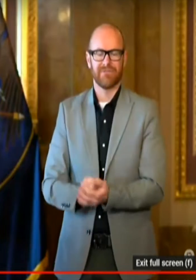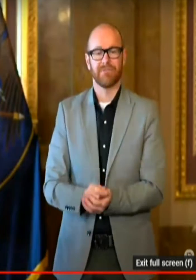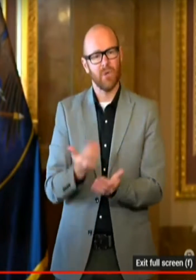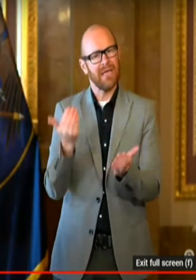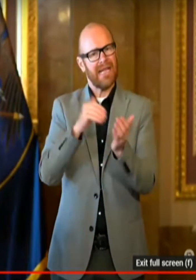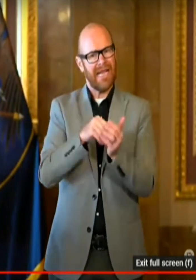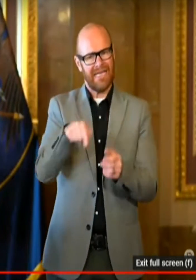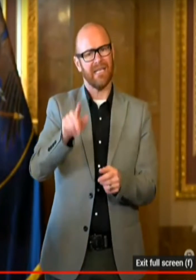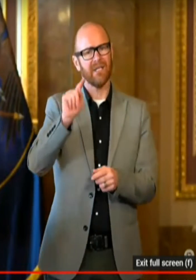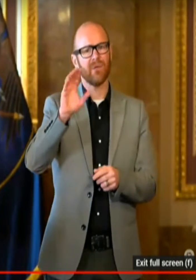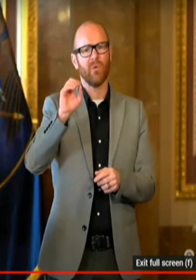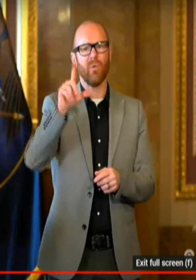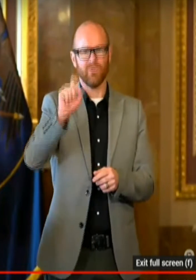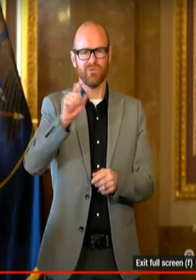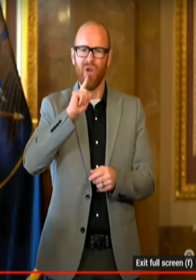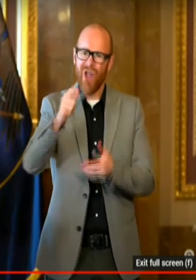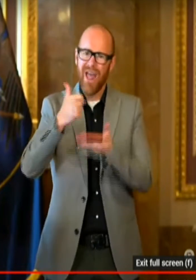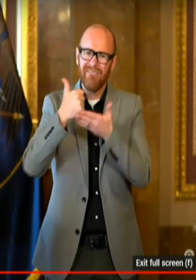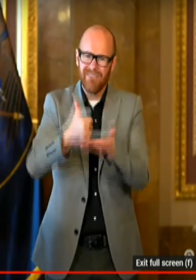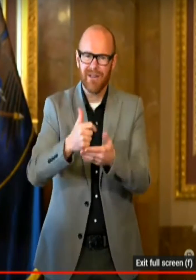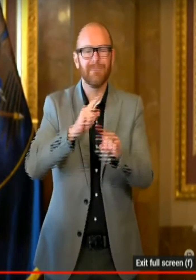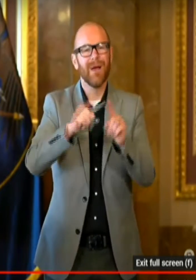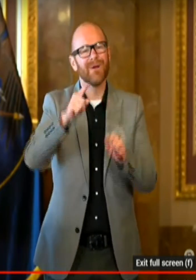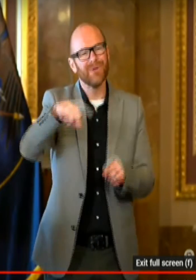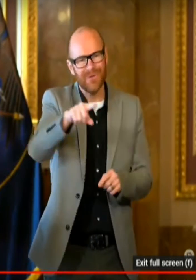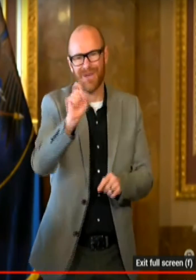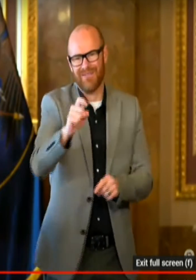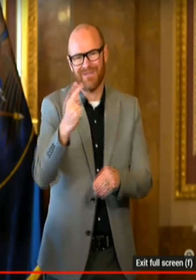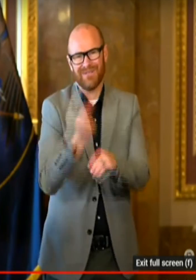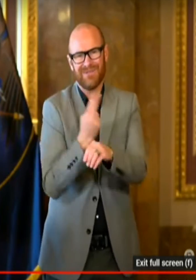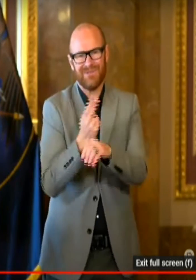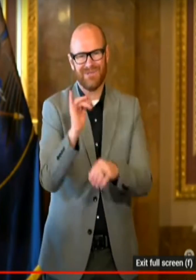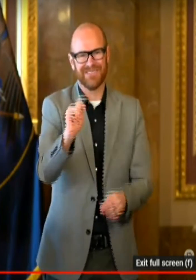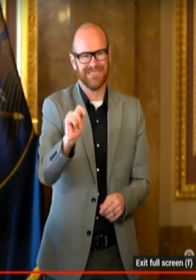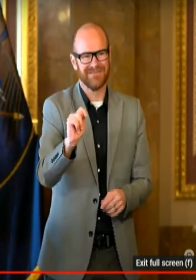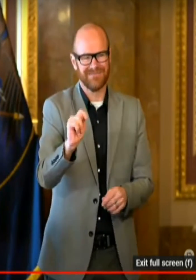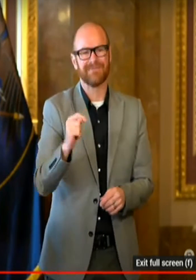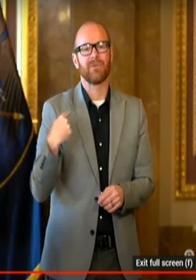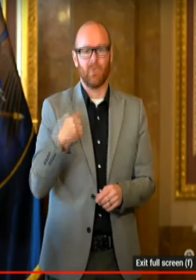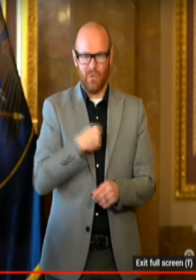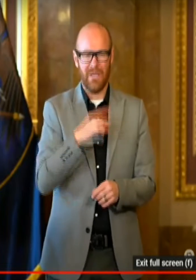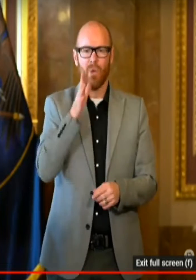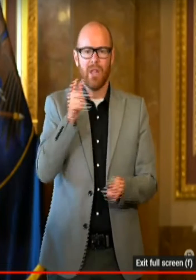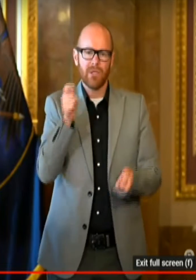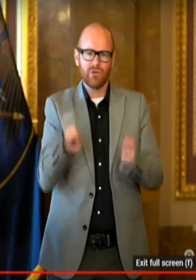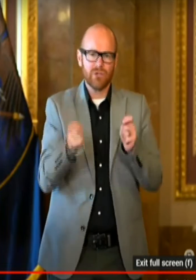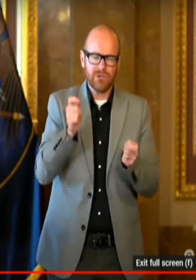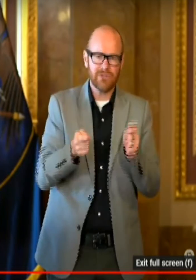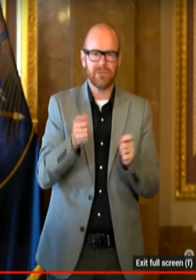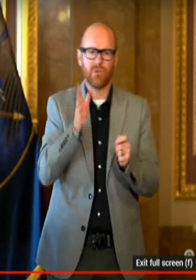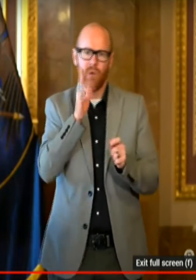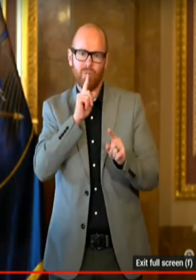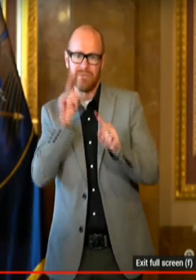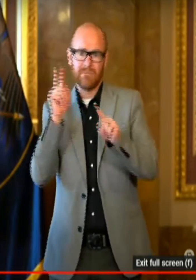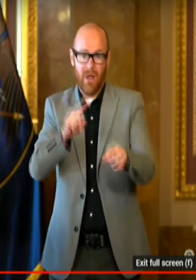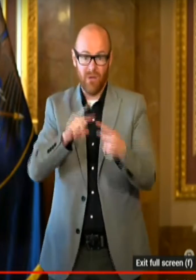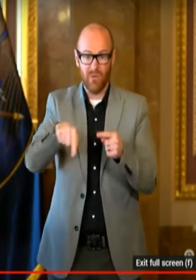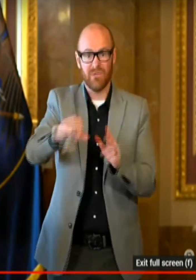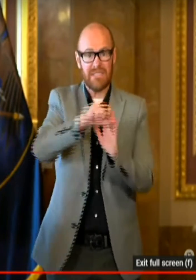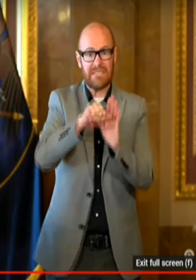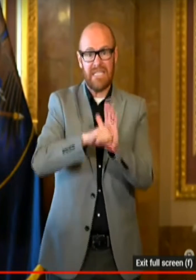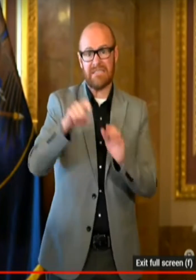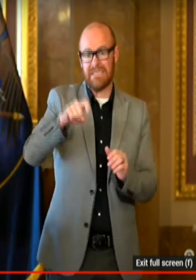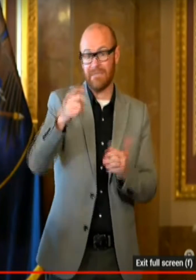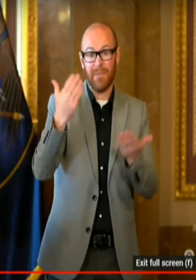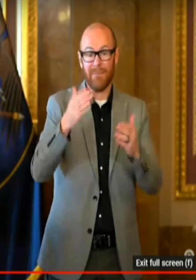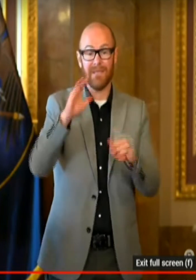not used. So we will continue to be ready to adjust and respond to the needs as cases may